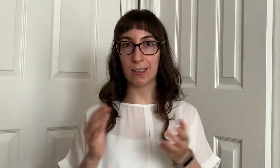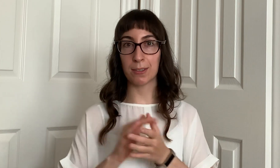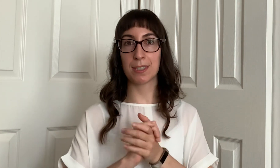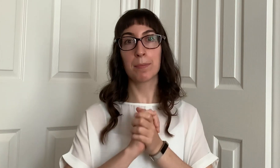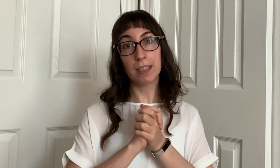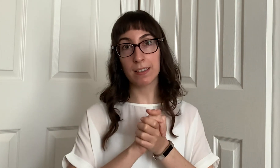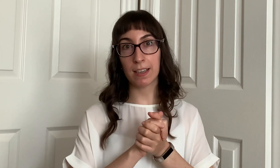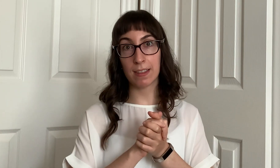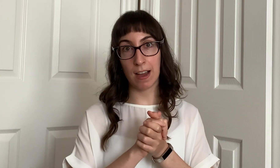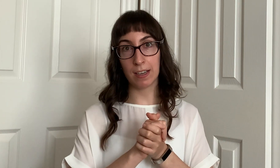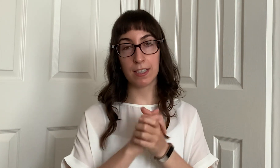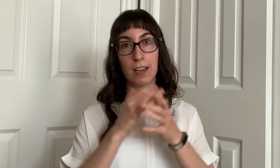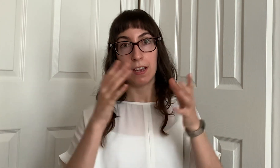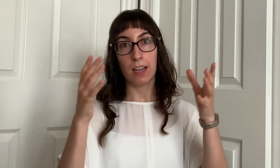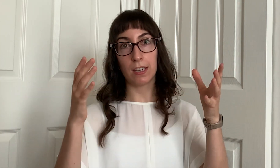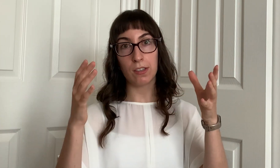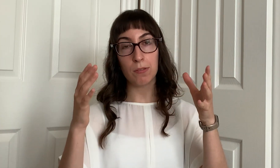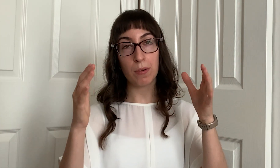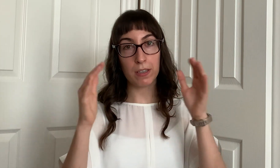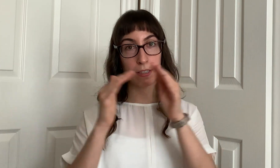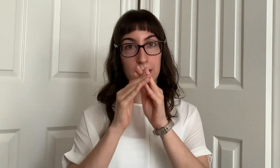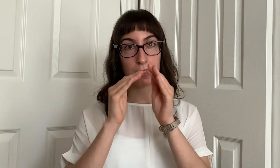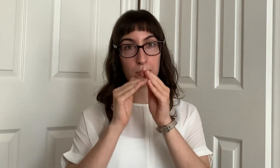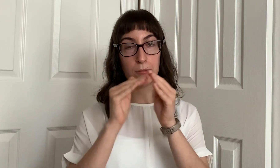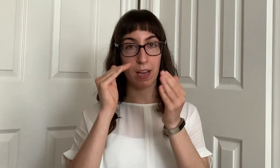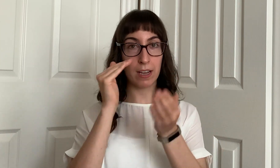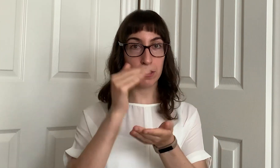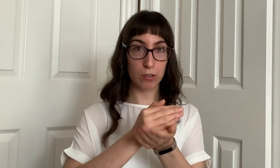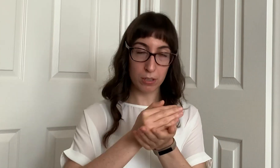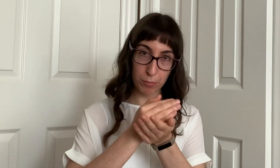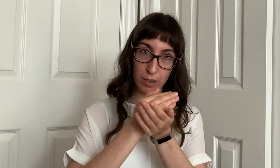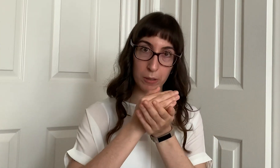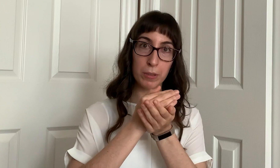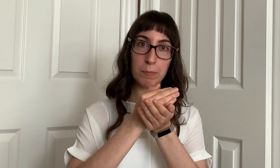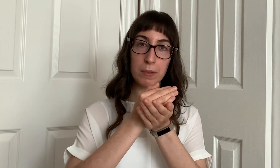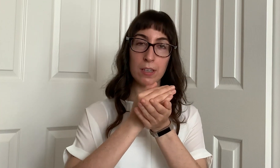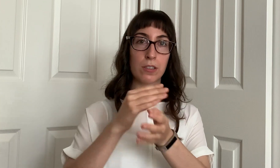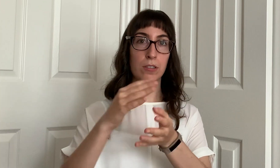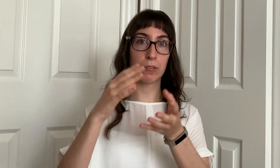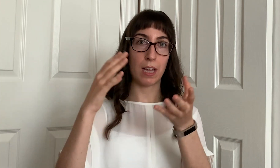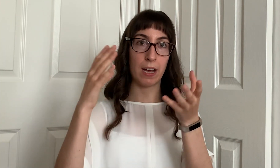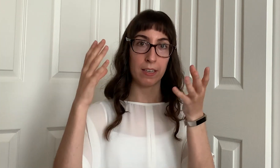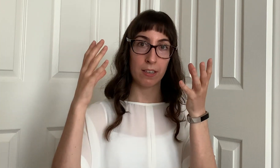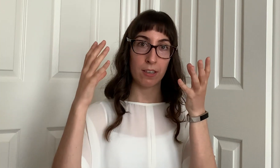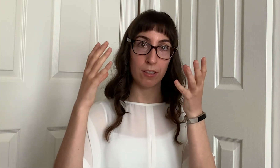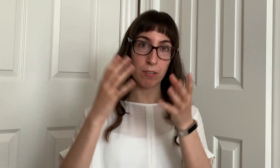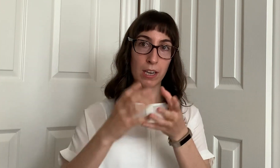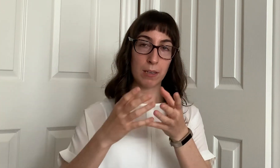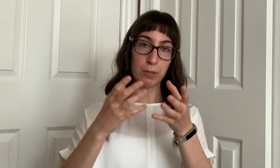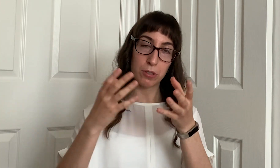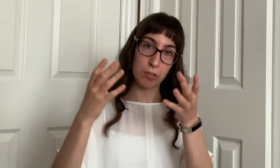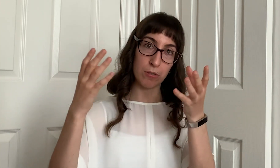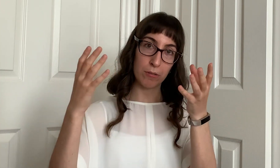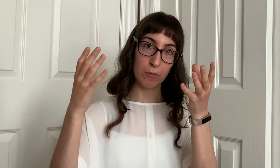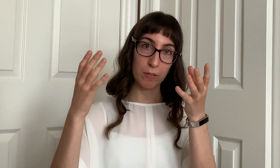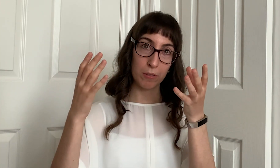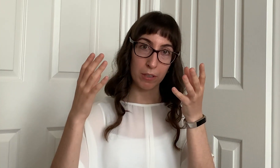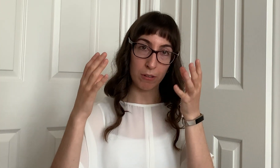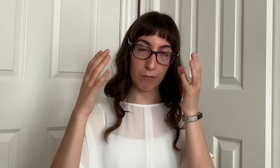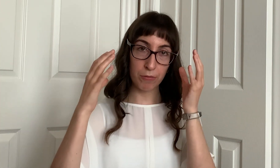or something like that and you want to stick to that certain problem so that you're able to you